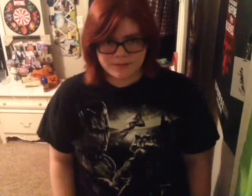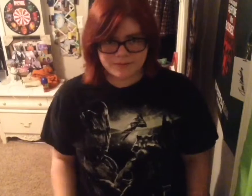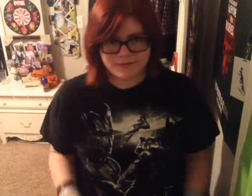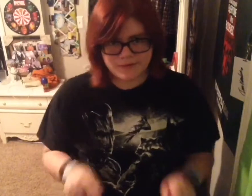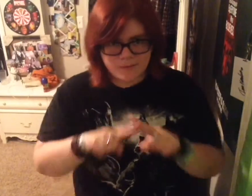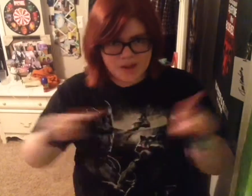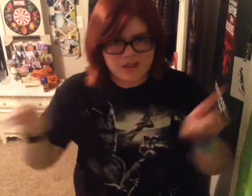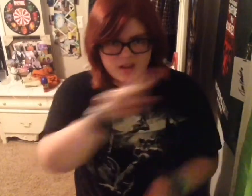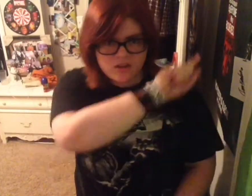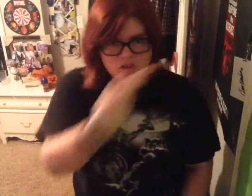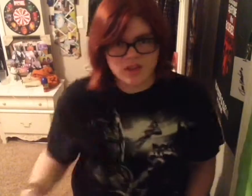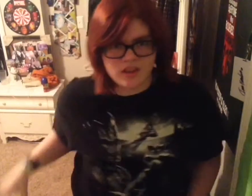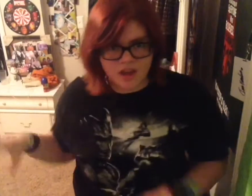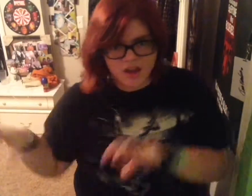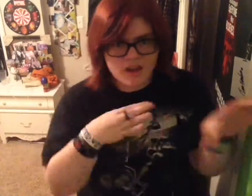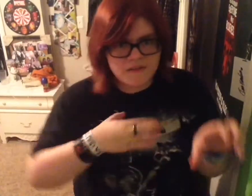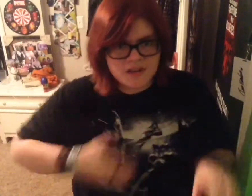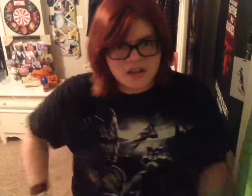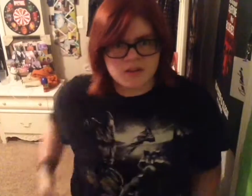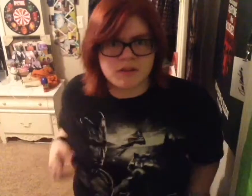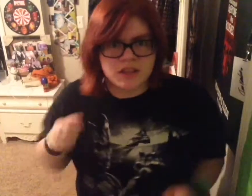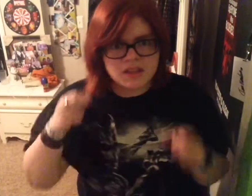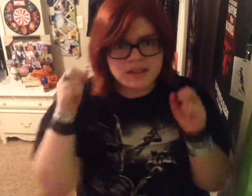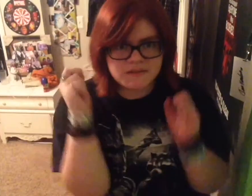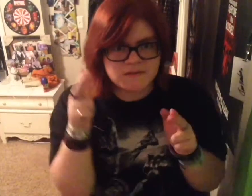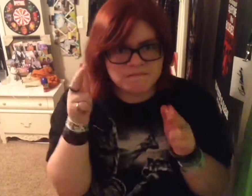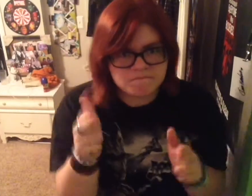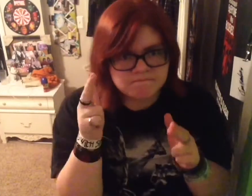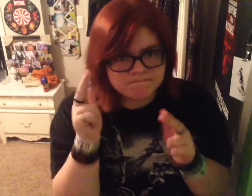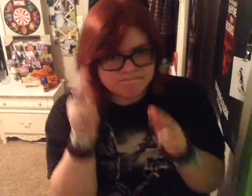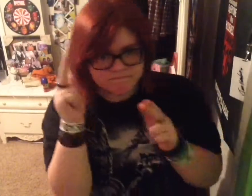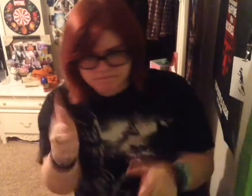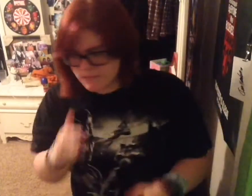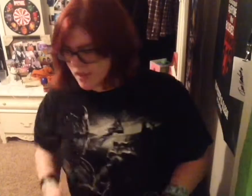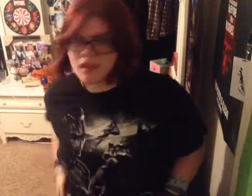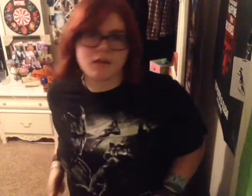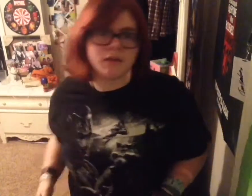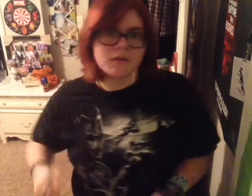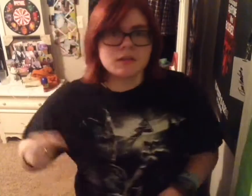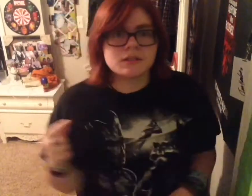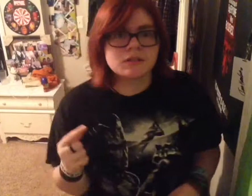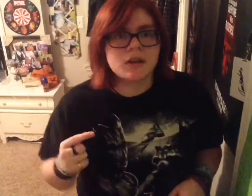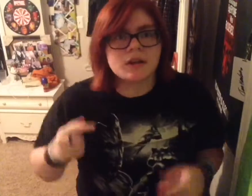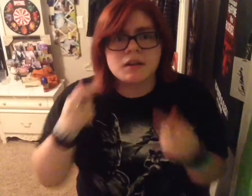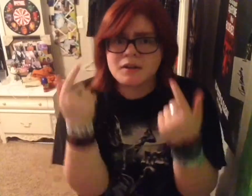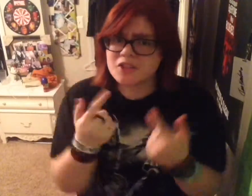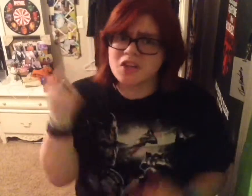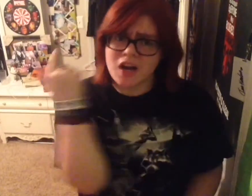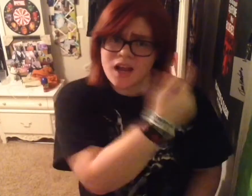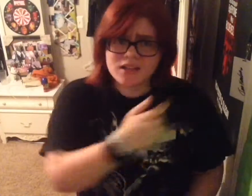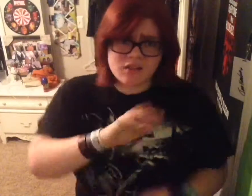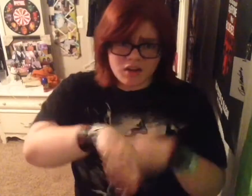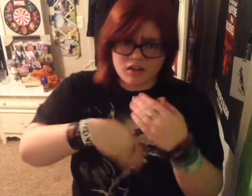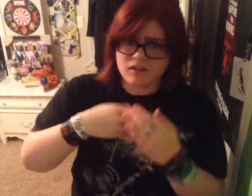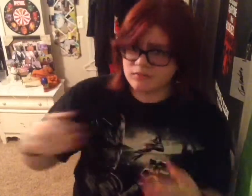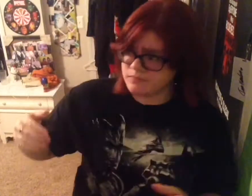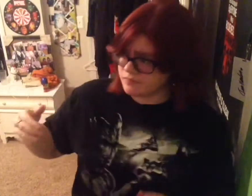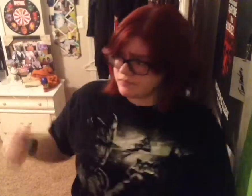But the shit that I've done with this fuck up again You will cry out to rise up last